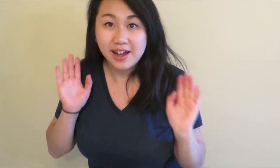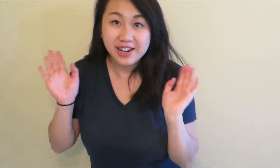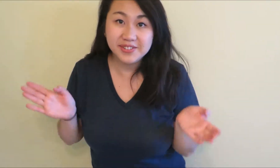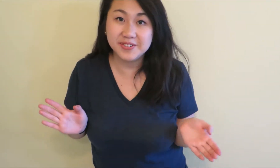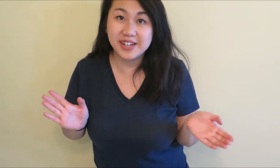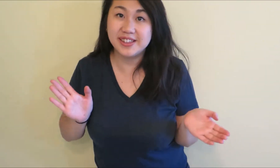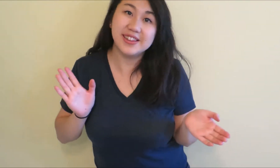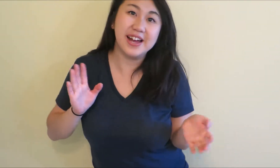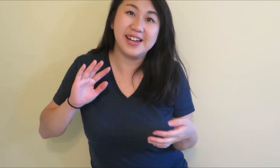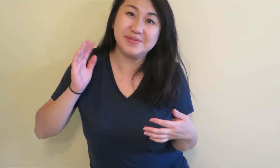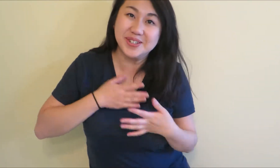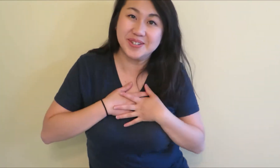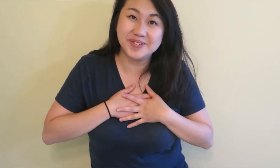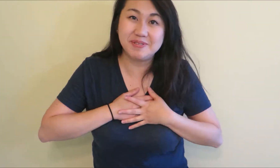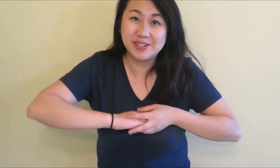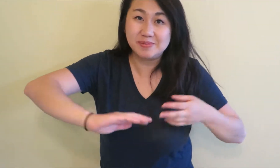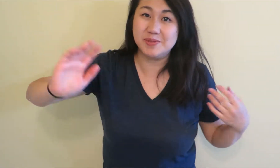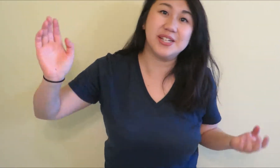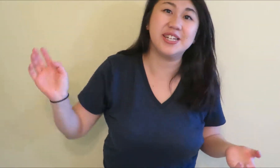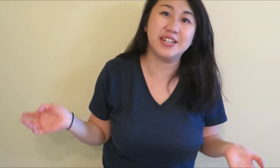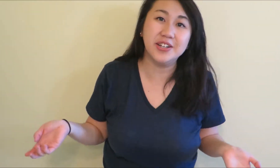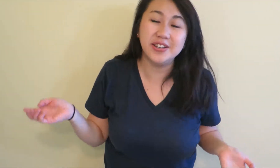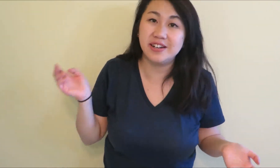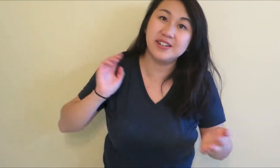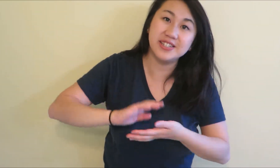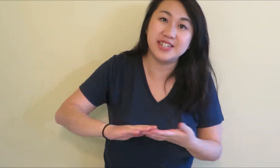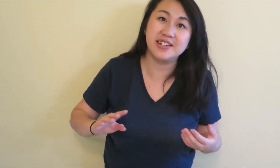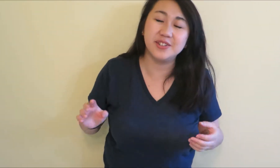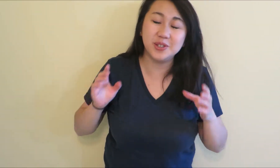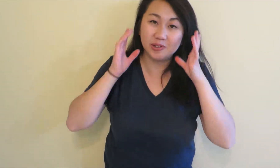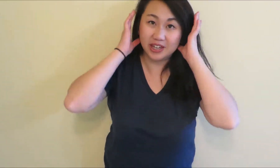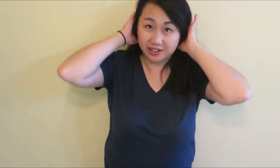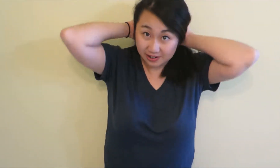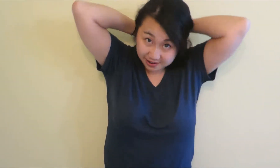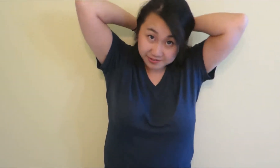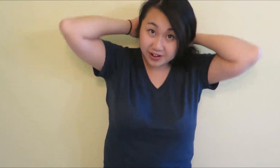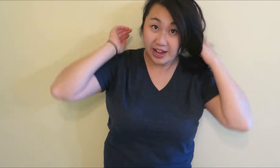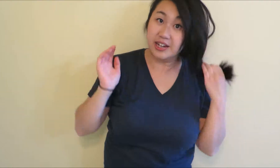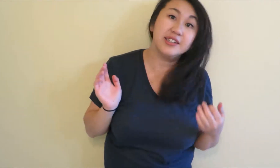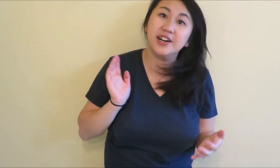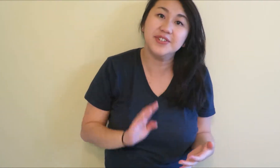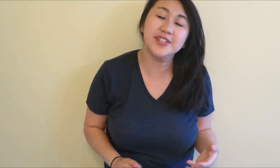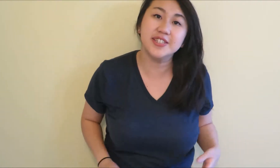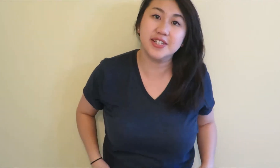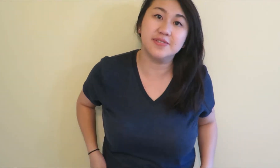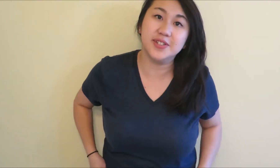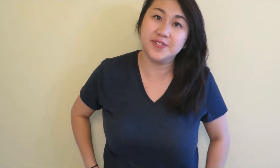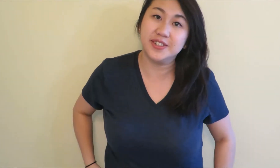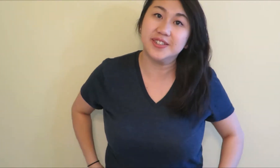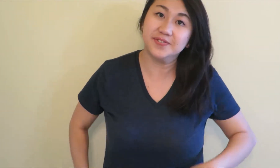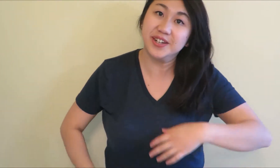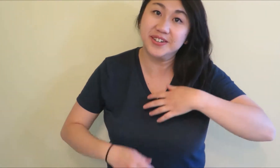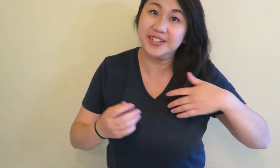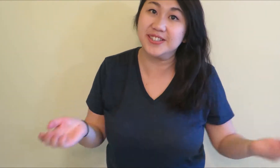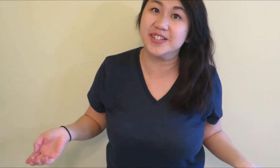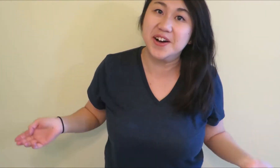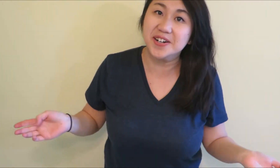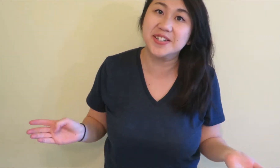Hi everyone, I'm Koo. Welcome to my channel. On this channel you can find covers of different various songs